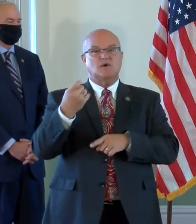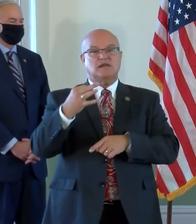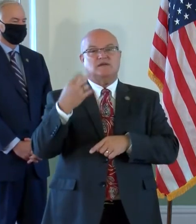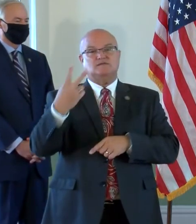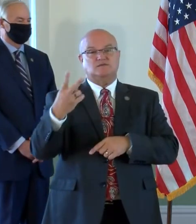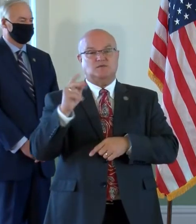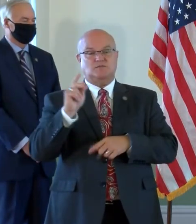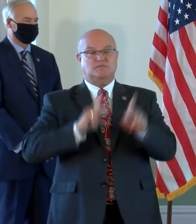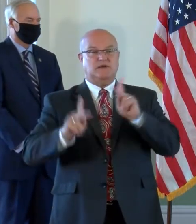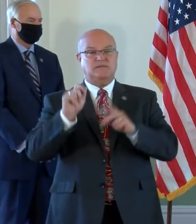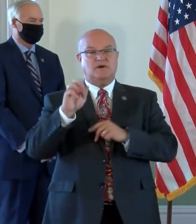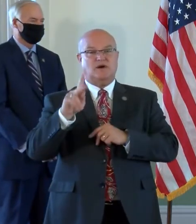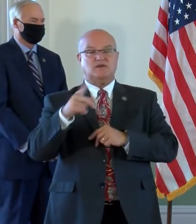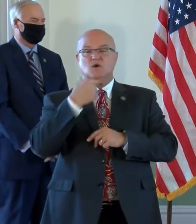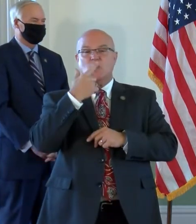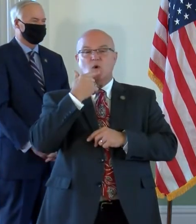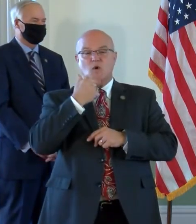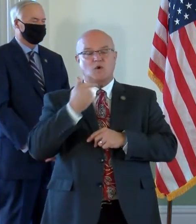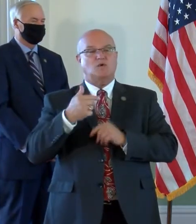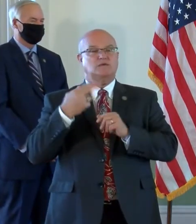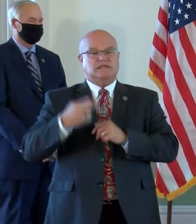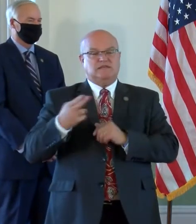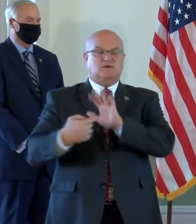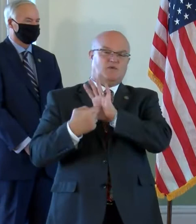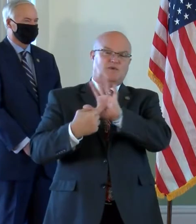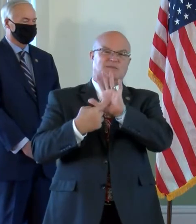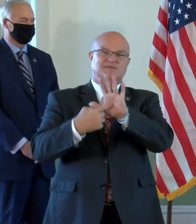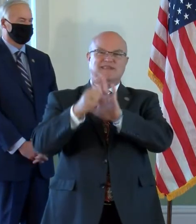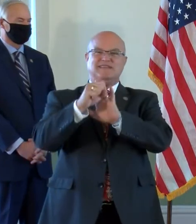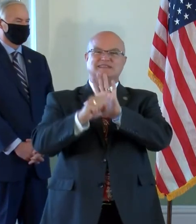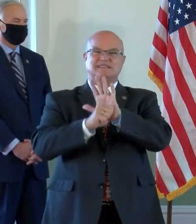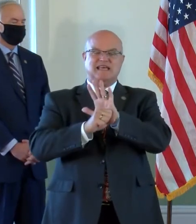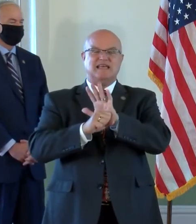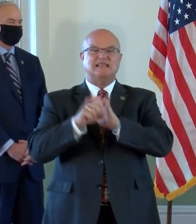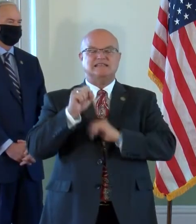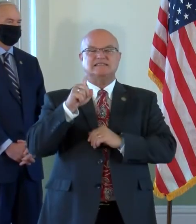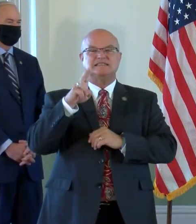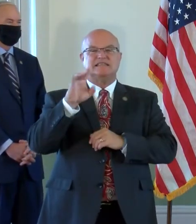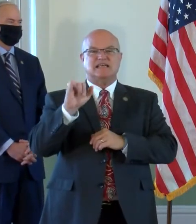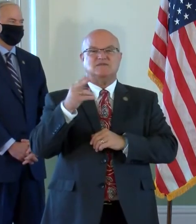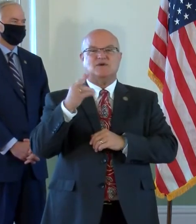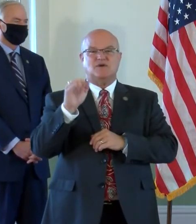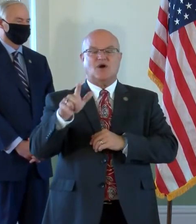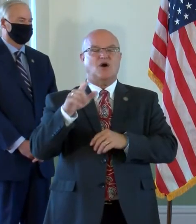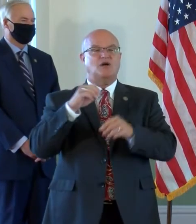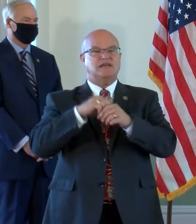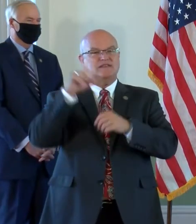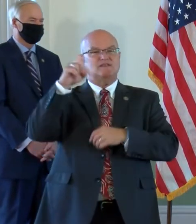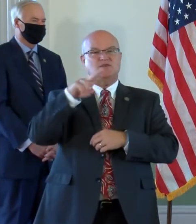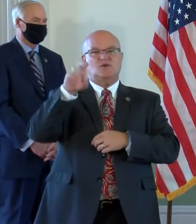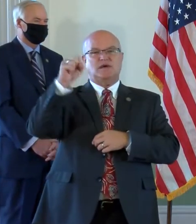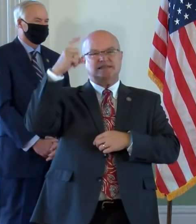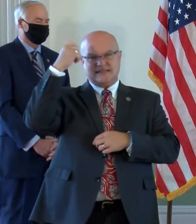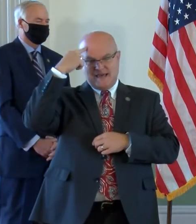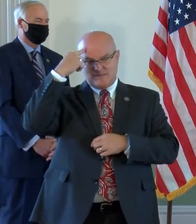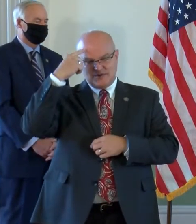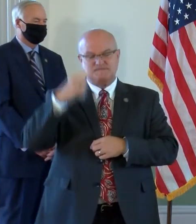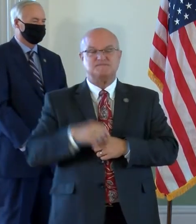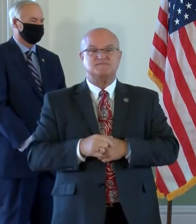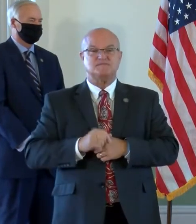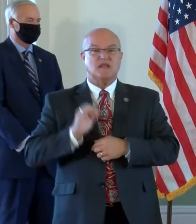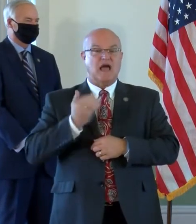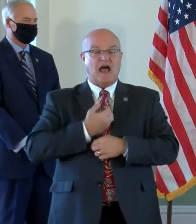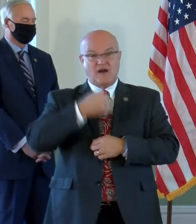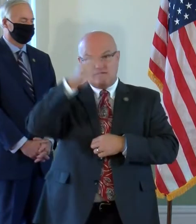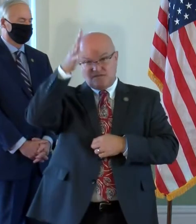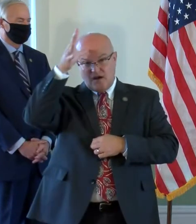Arkansans whose statues will represent the state in Statuary Hall in the United States Capitol. Our father